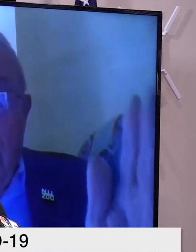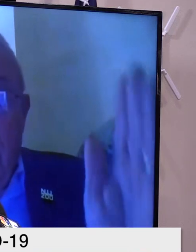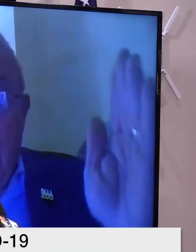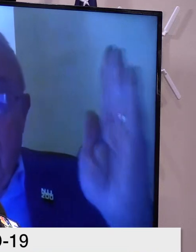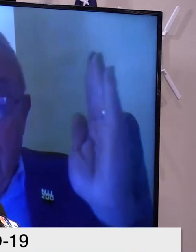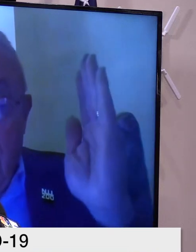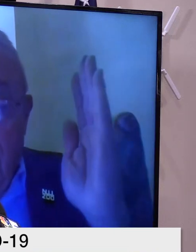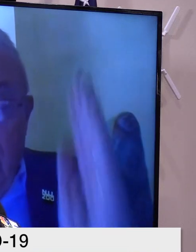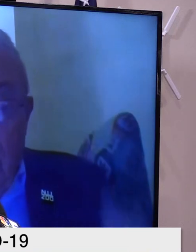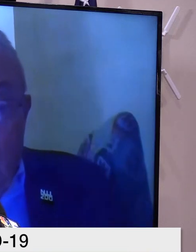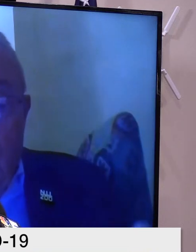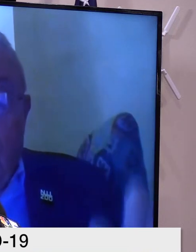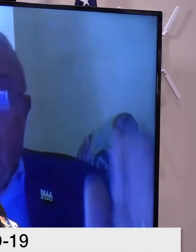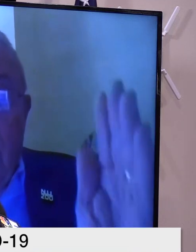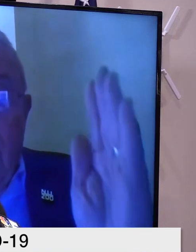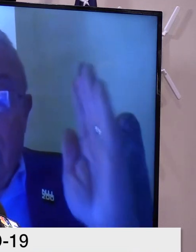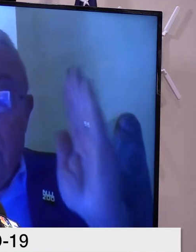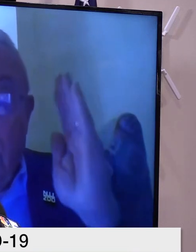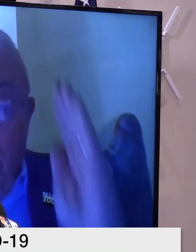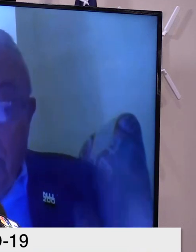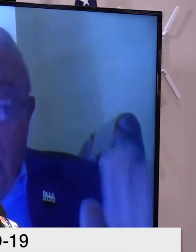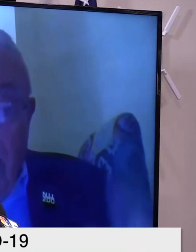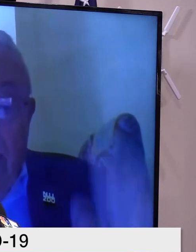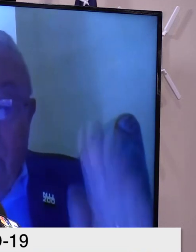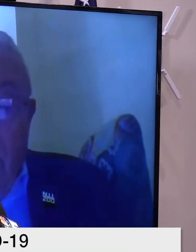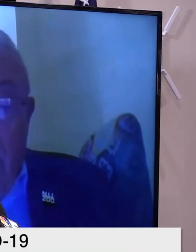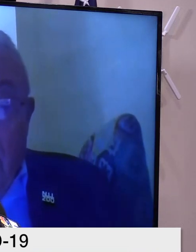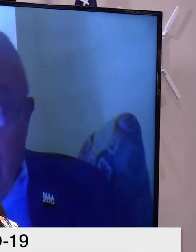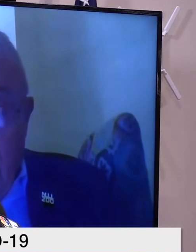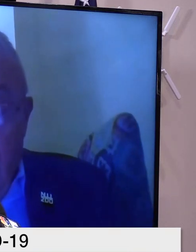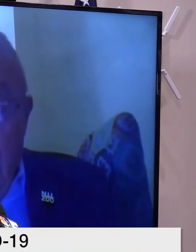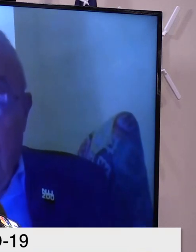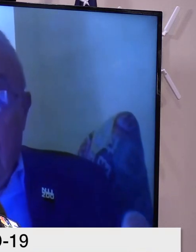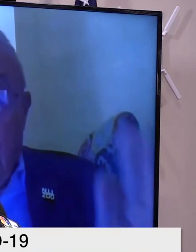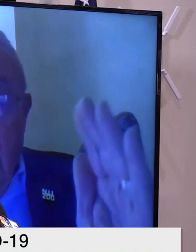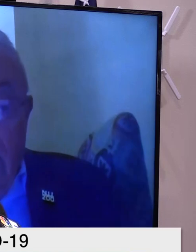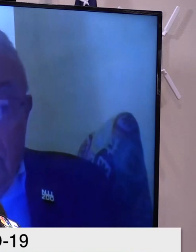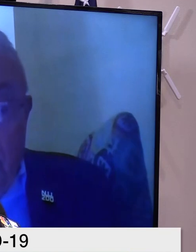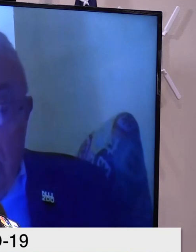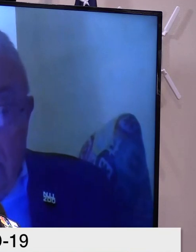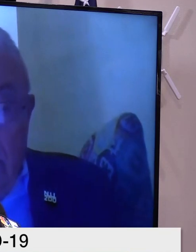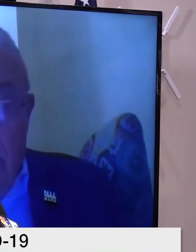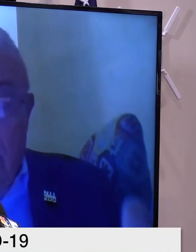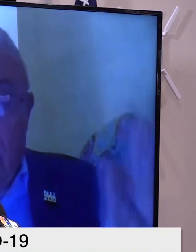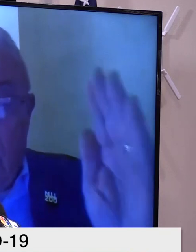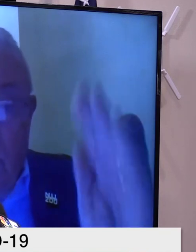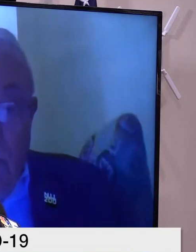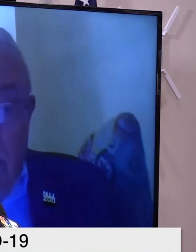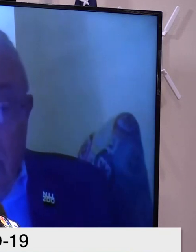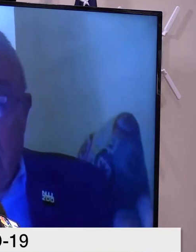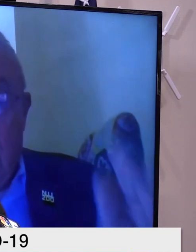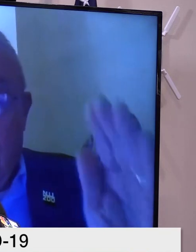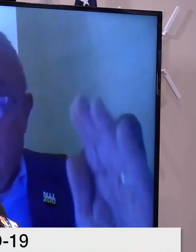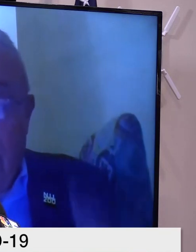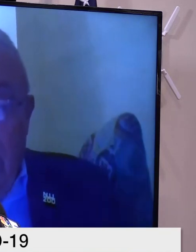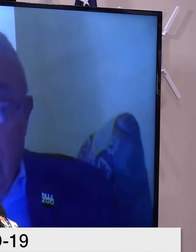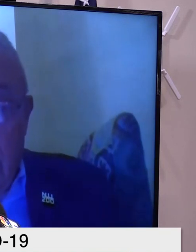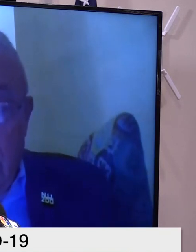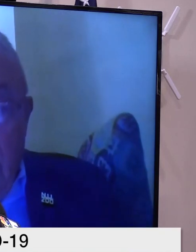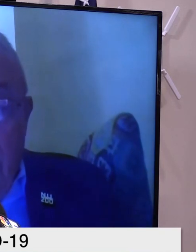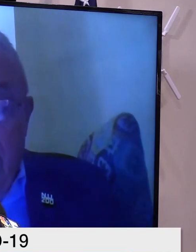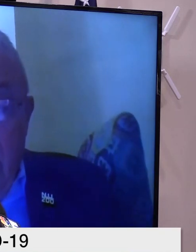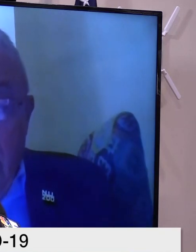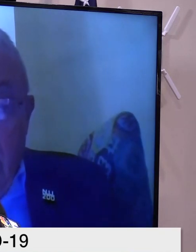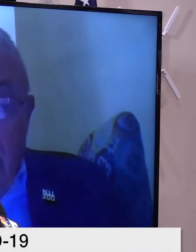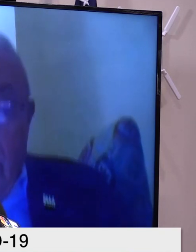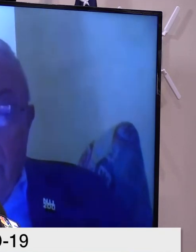one of the plan and into phase two, and to speak on the ground now, the college presidents and the student leaders and the